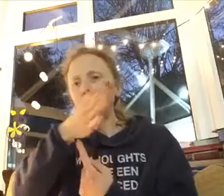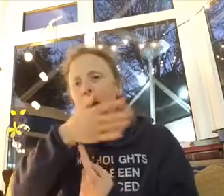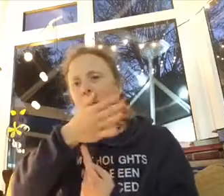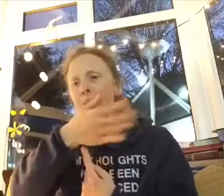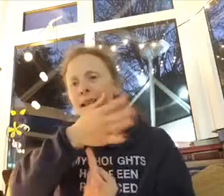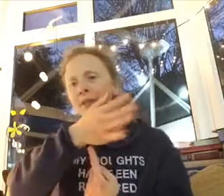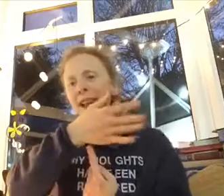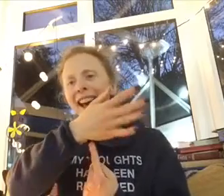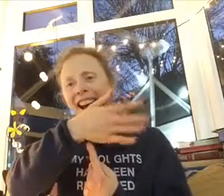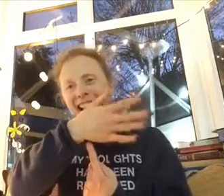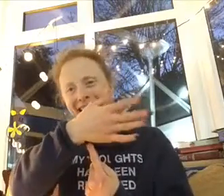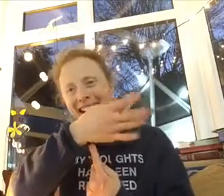always fly